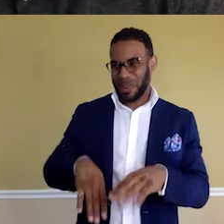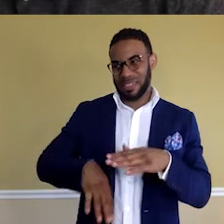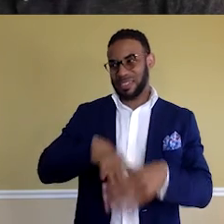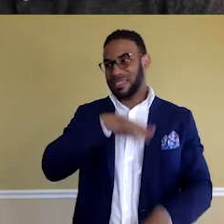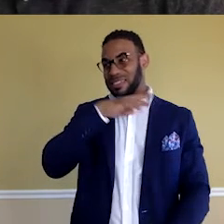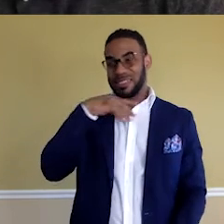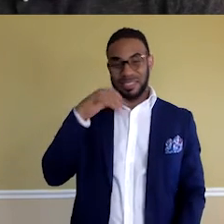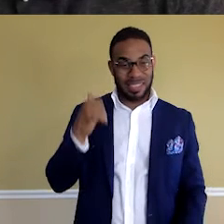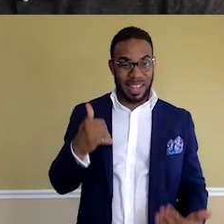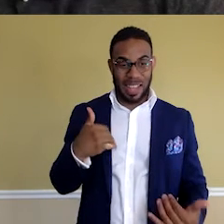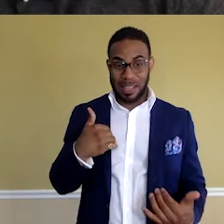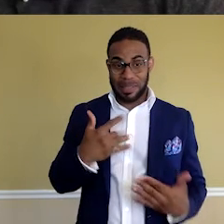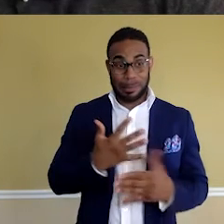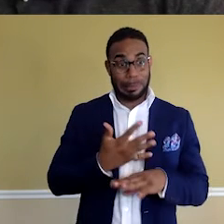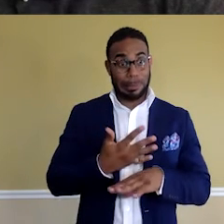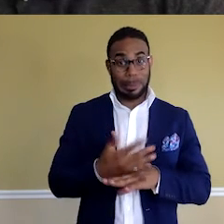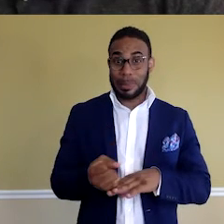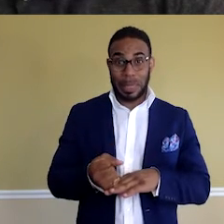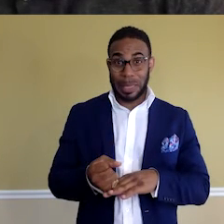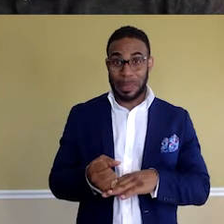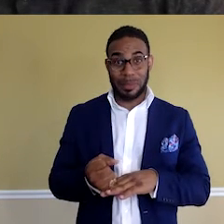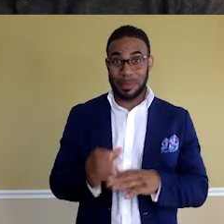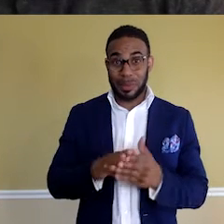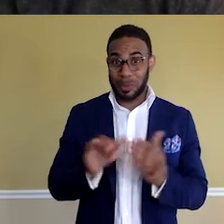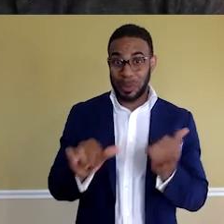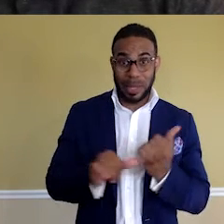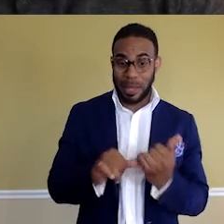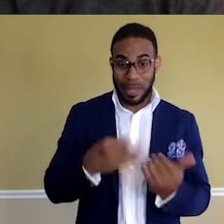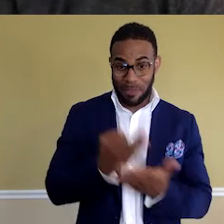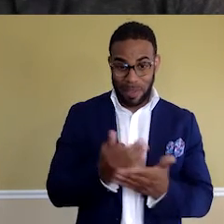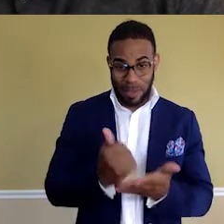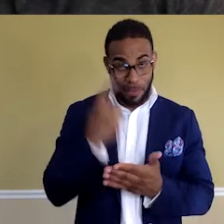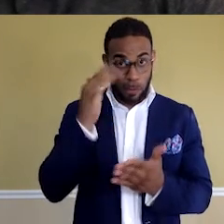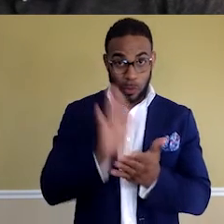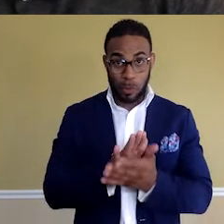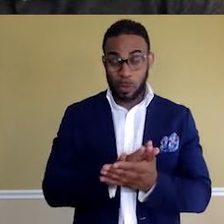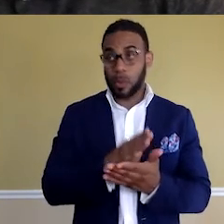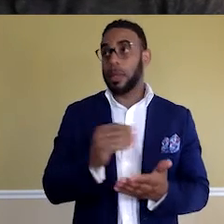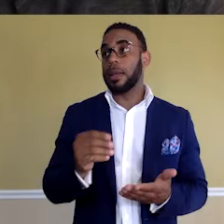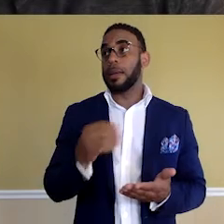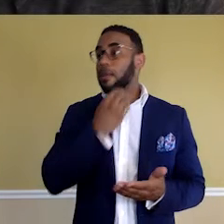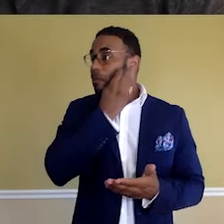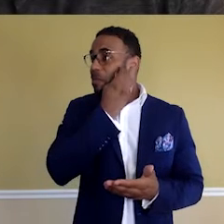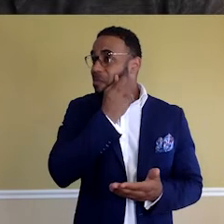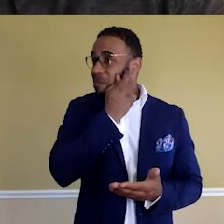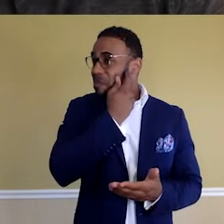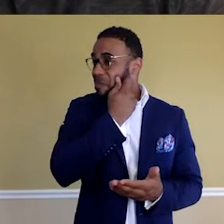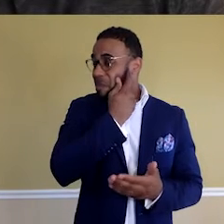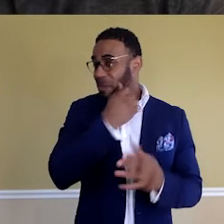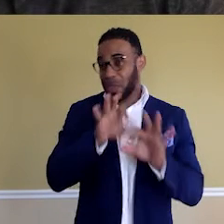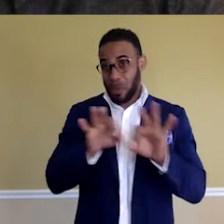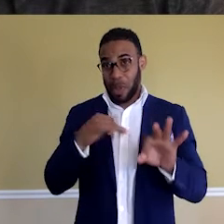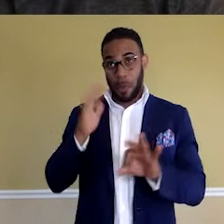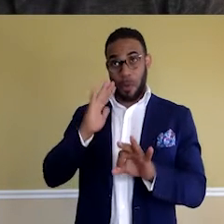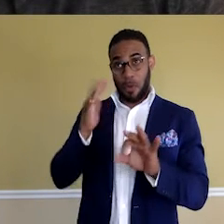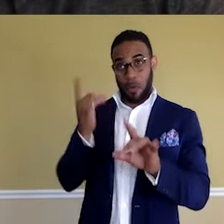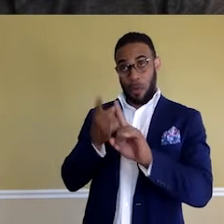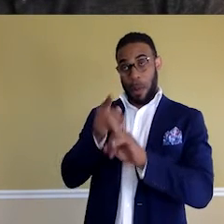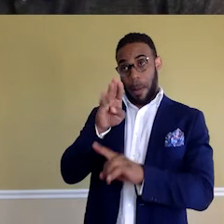ran out of student aid, like financial aid for school. And the degree I previously was pursuing, biology, wasn't